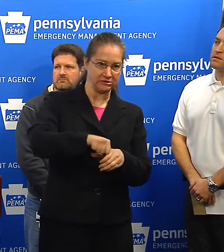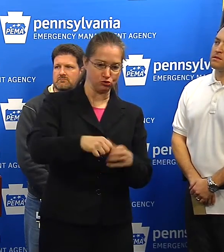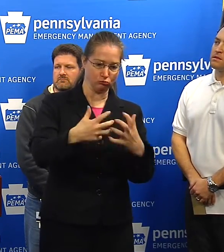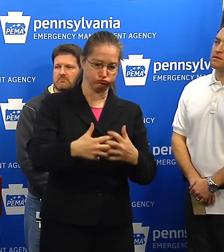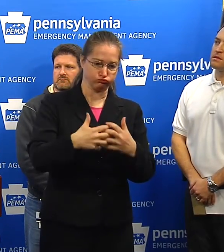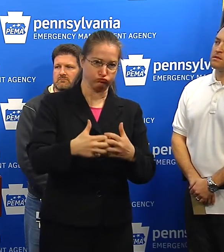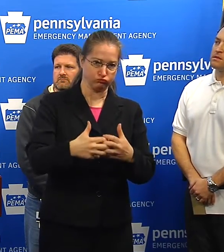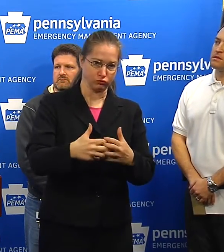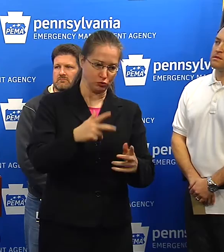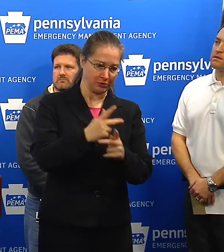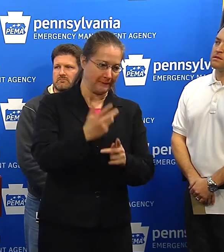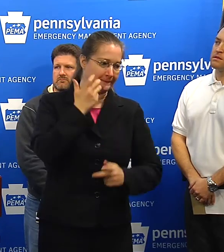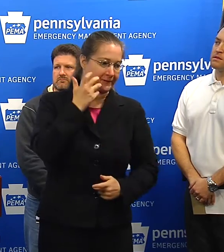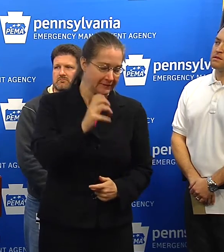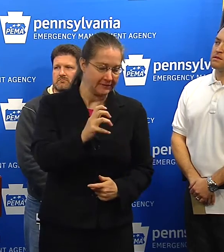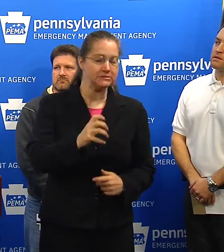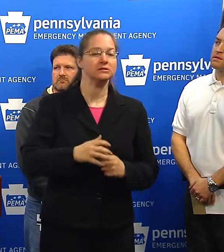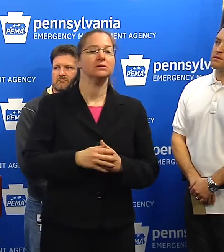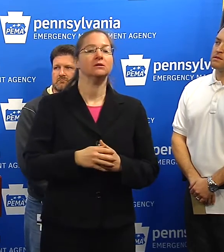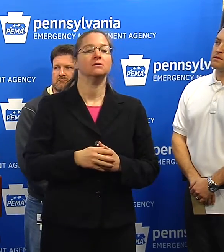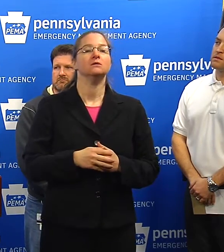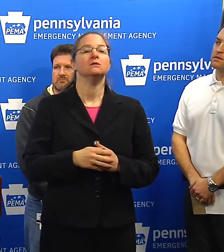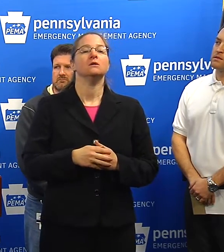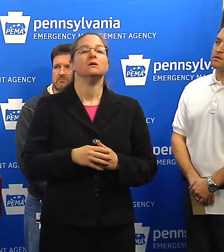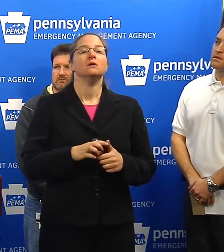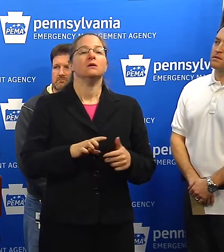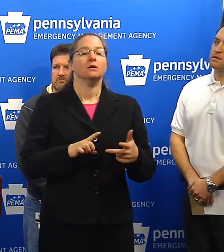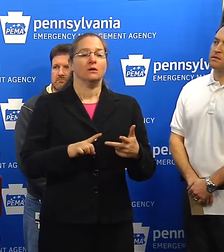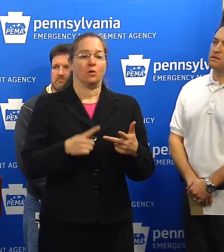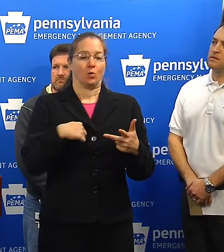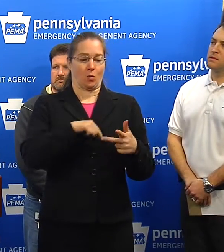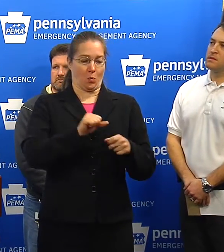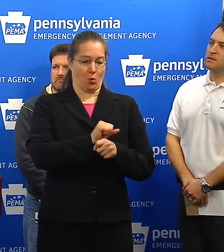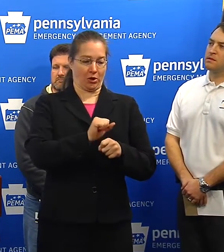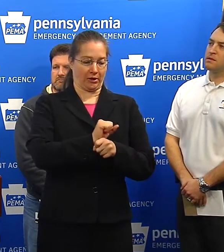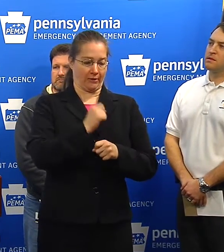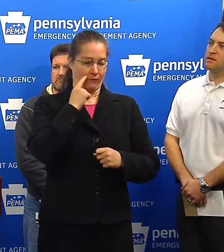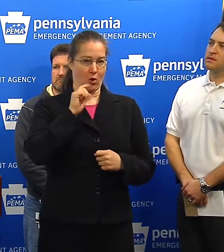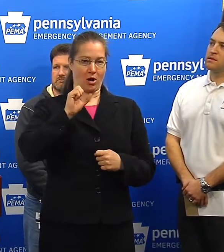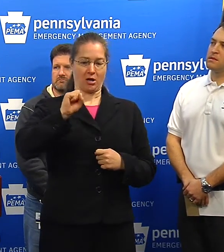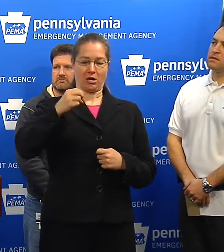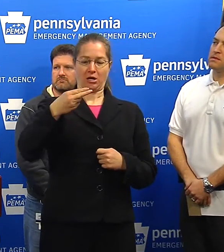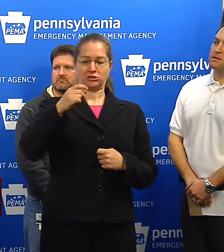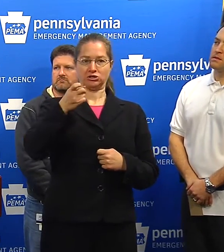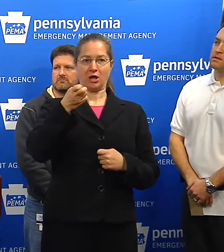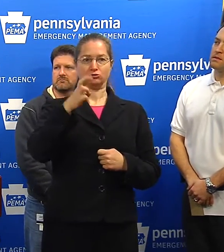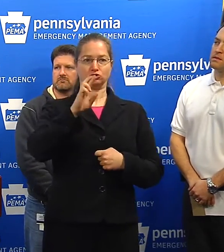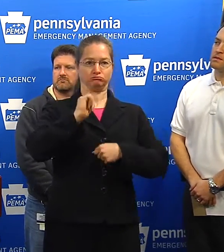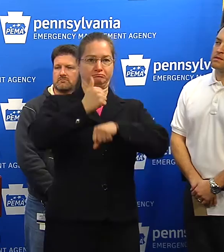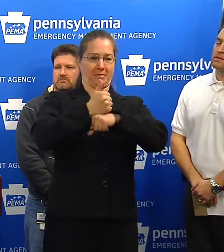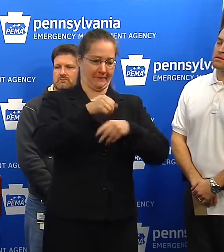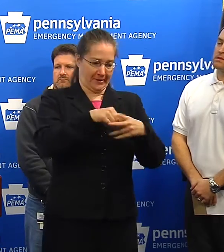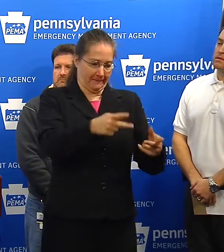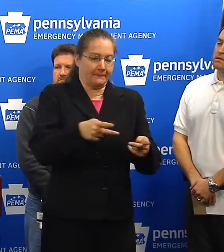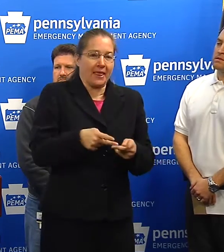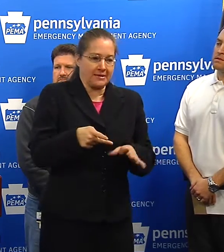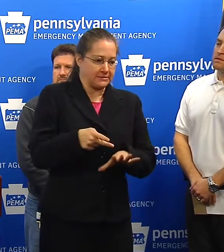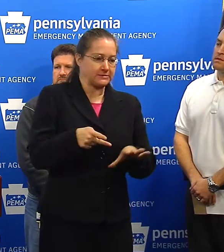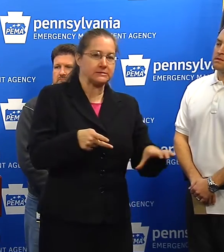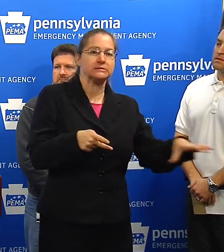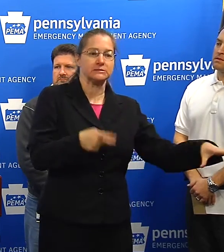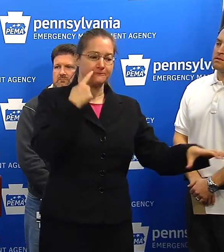so that the heat stays on. We are working to get shelters in place as quickly as possible so that those folks